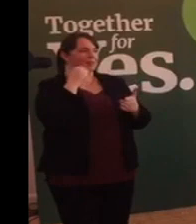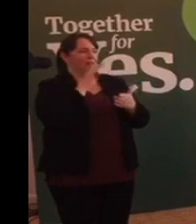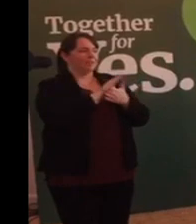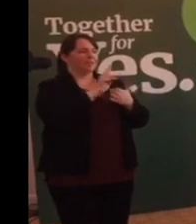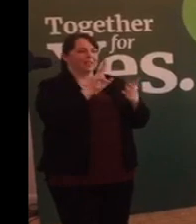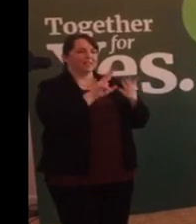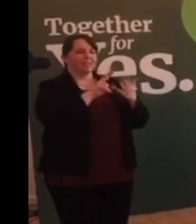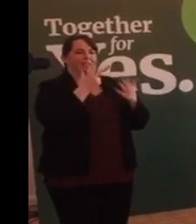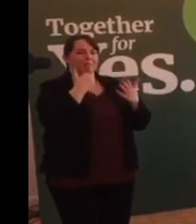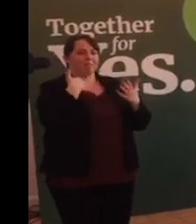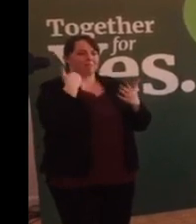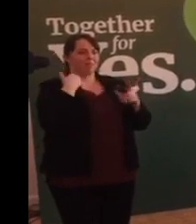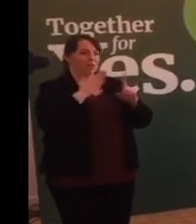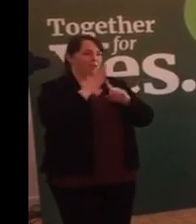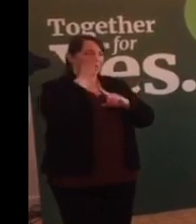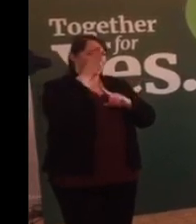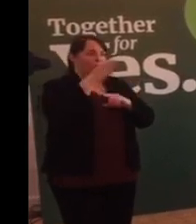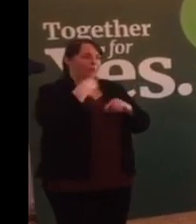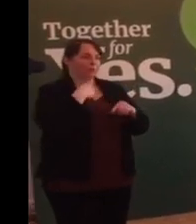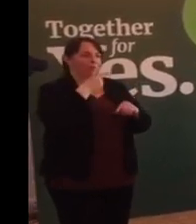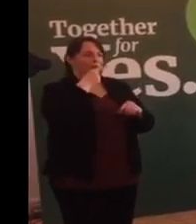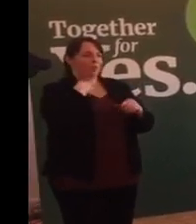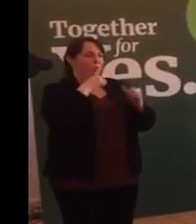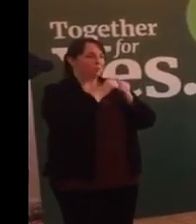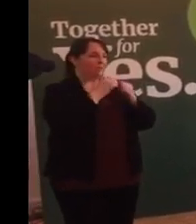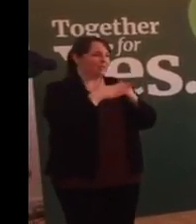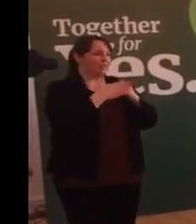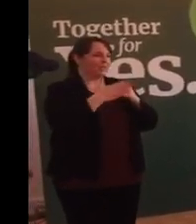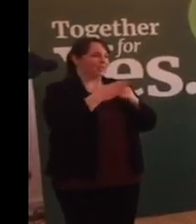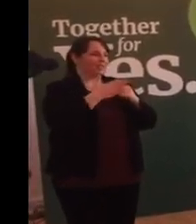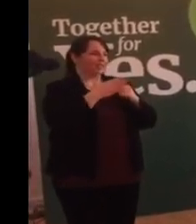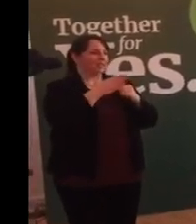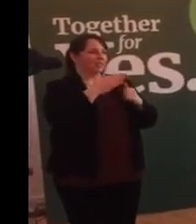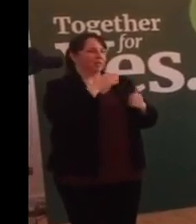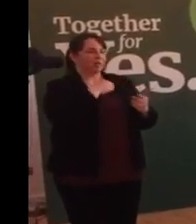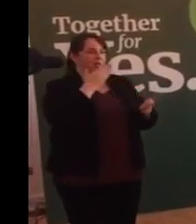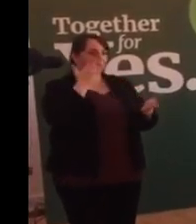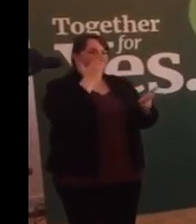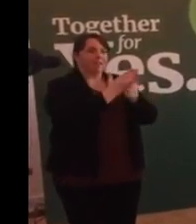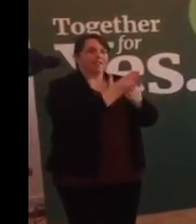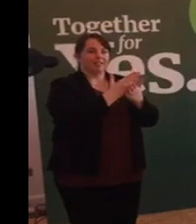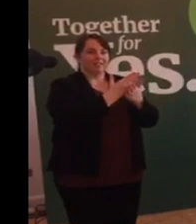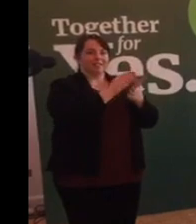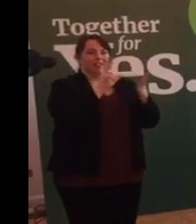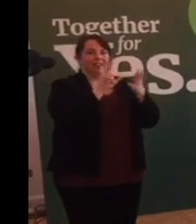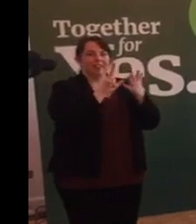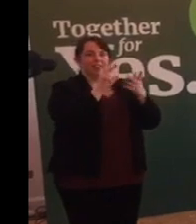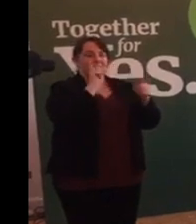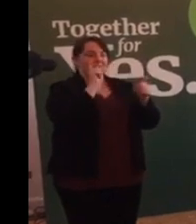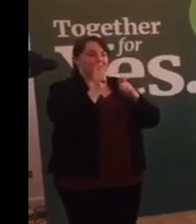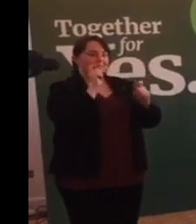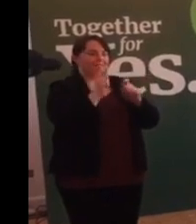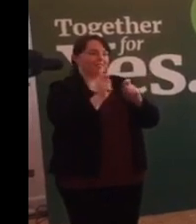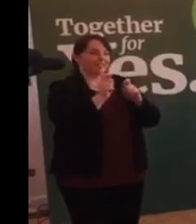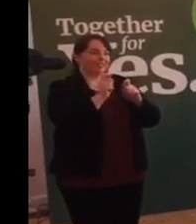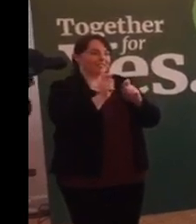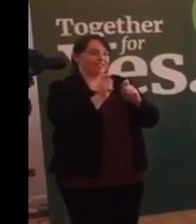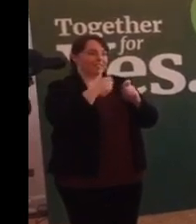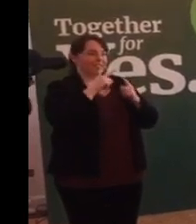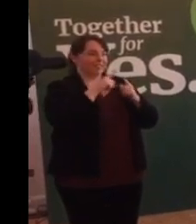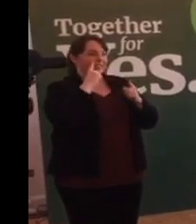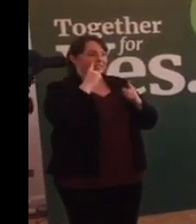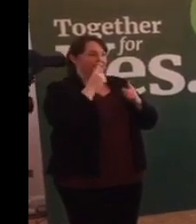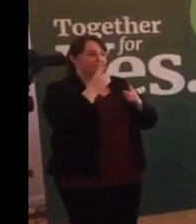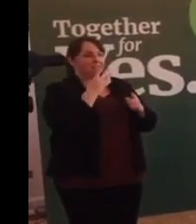to talk to a meeting looking to prevent the enactment of the amendment and seeing